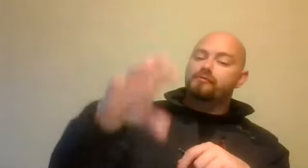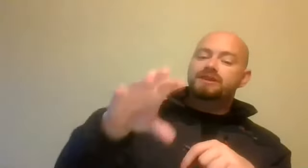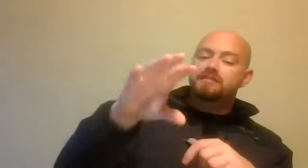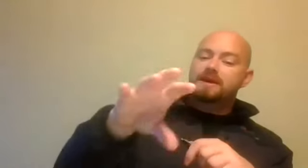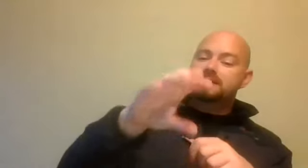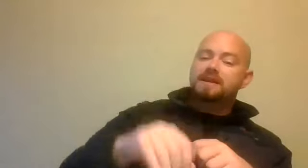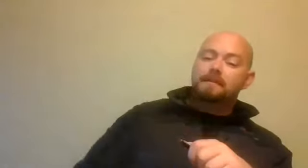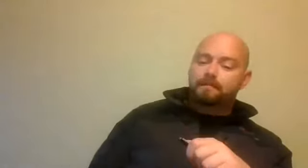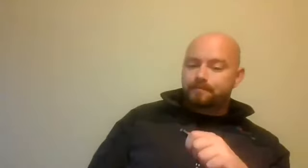risk-based thinking.